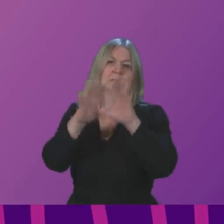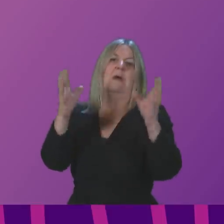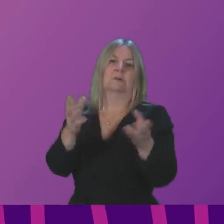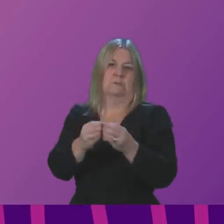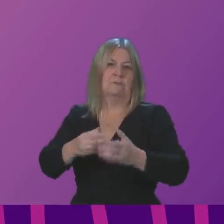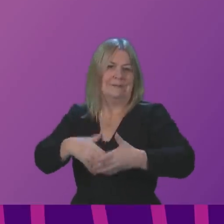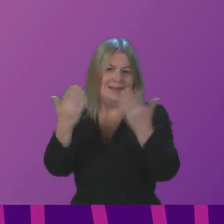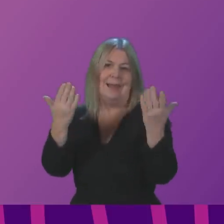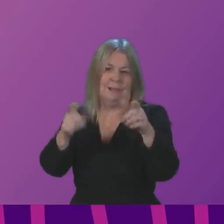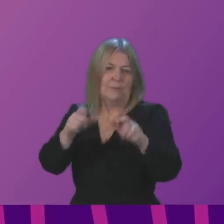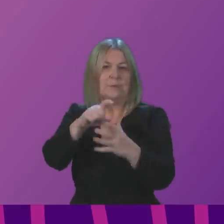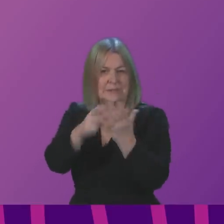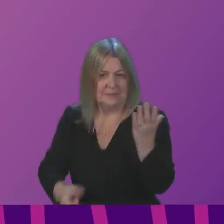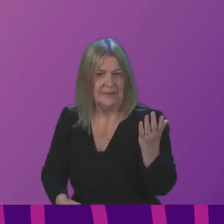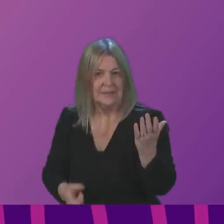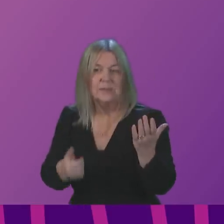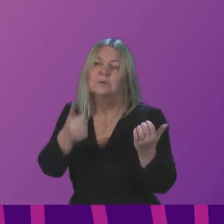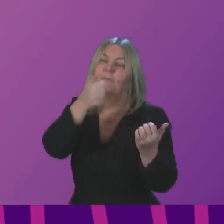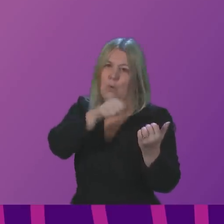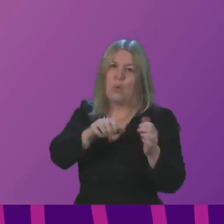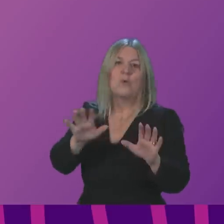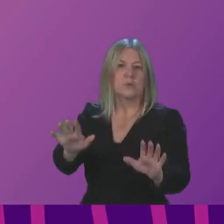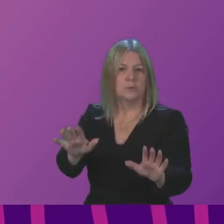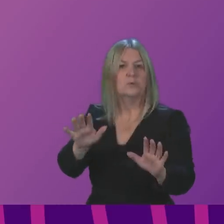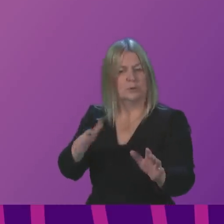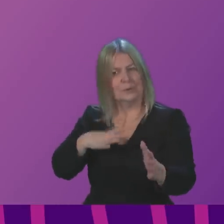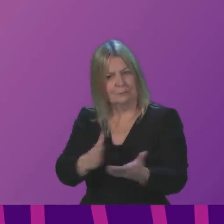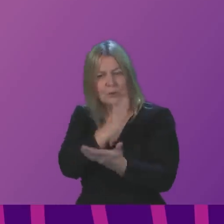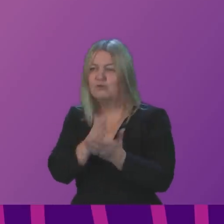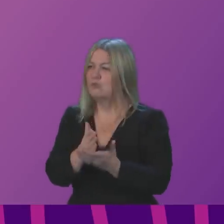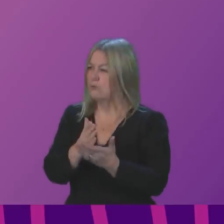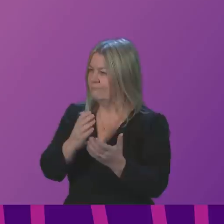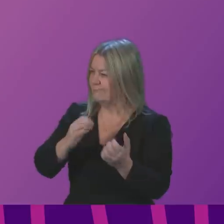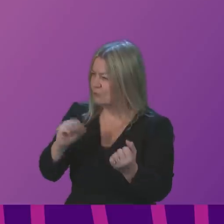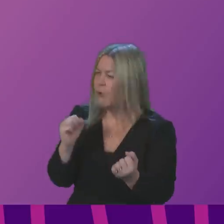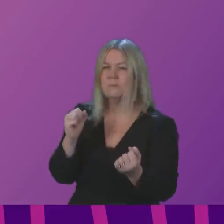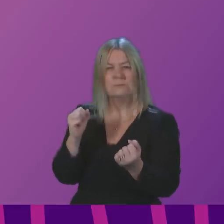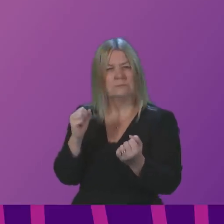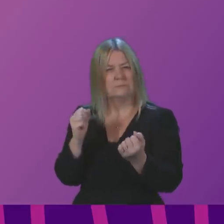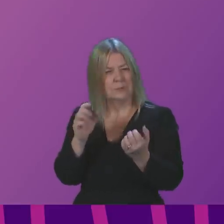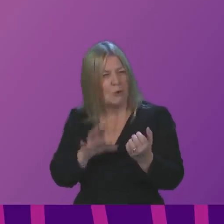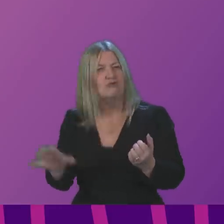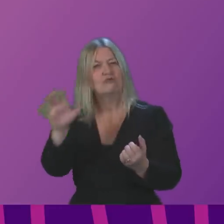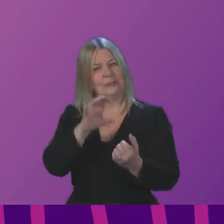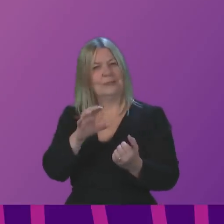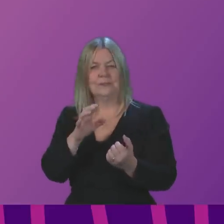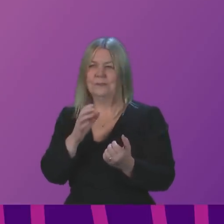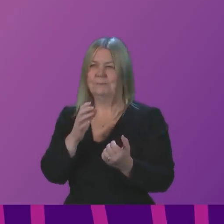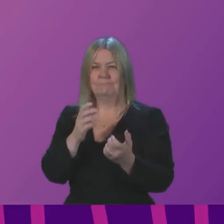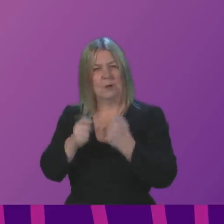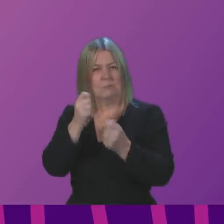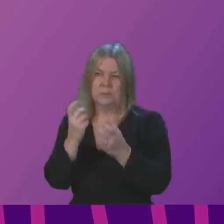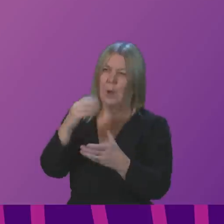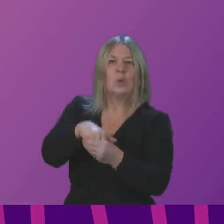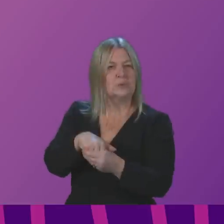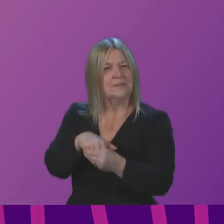to people living with disabilities to ensure that we are making our countries, our societies as inclusive as possible. I think it is also